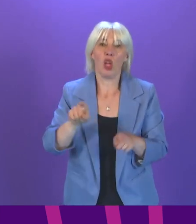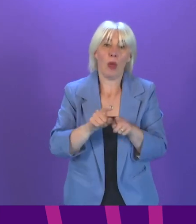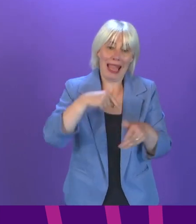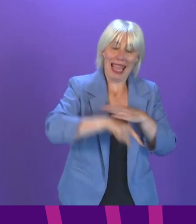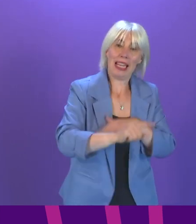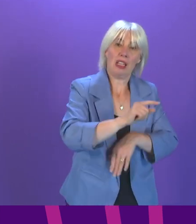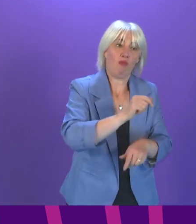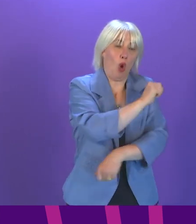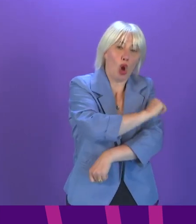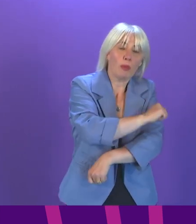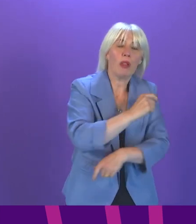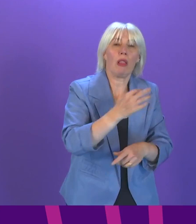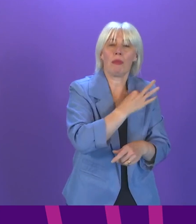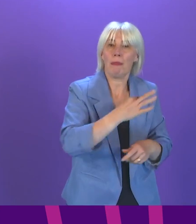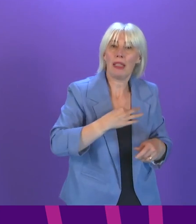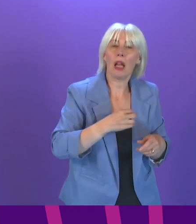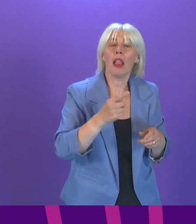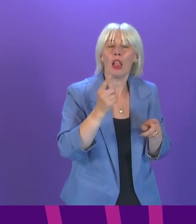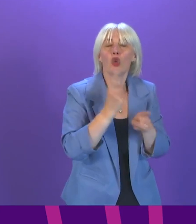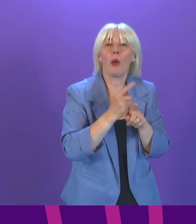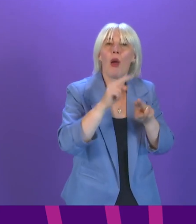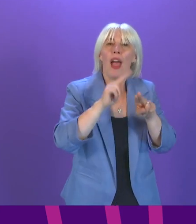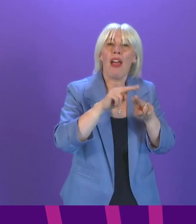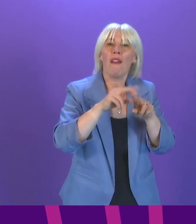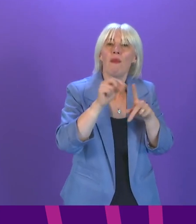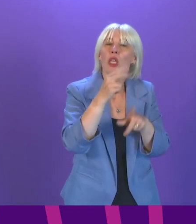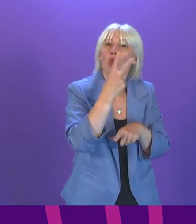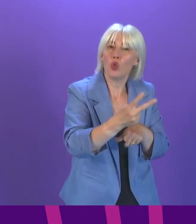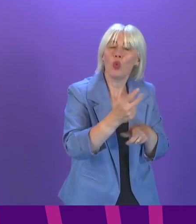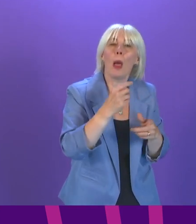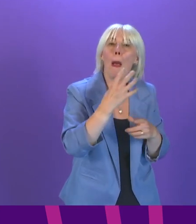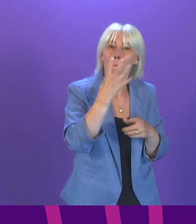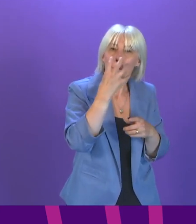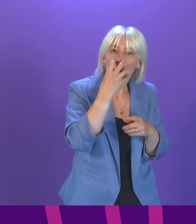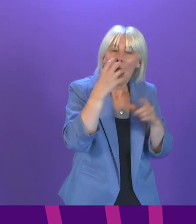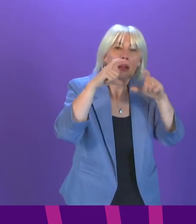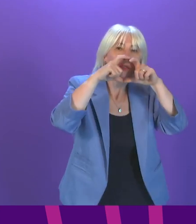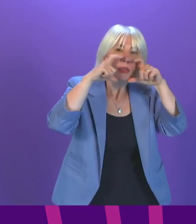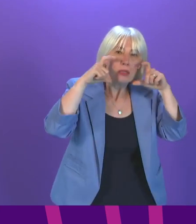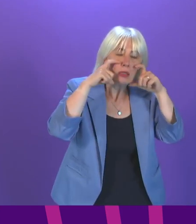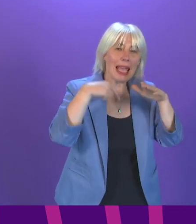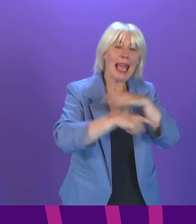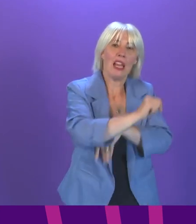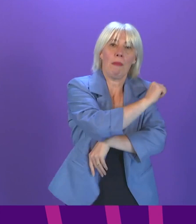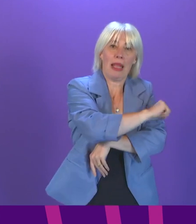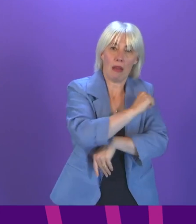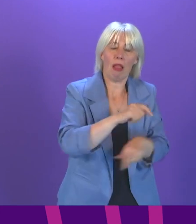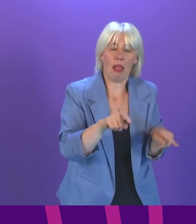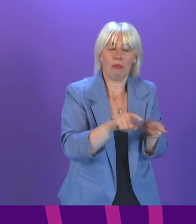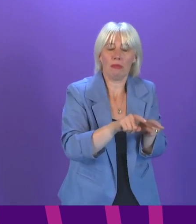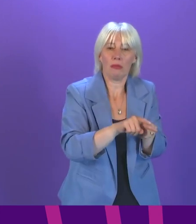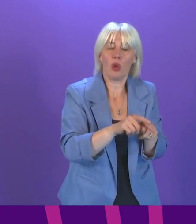as well, Emma Harper related to FFP2 masks. In clinical settings, we also continue to consider the most appropriate PPE